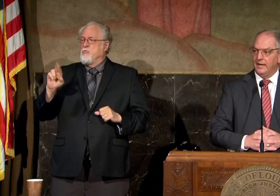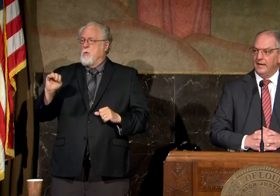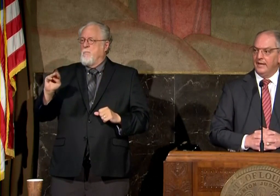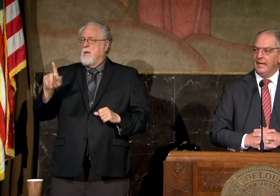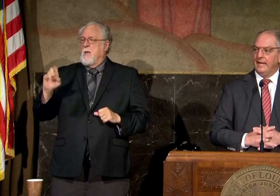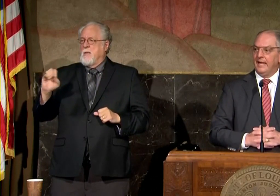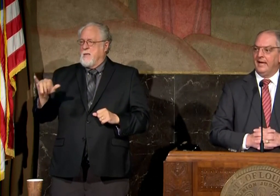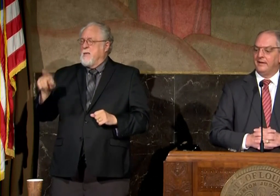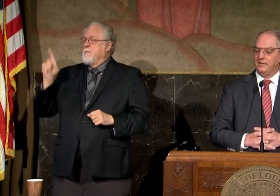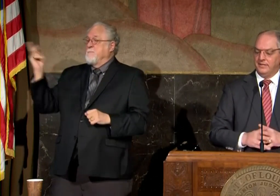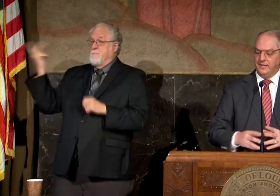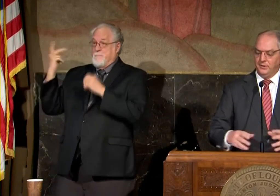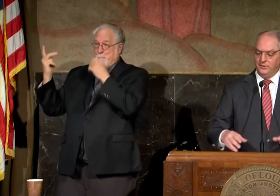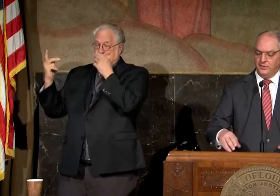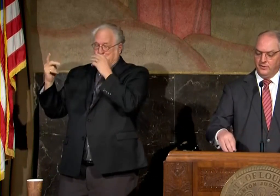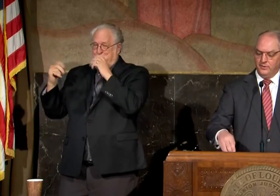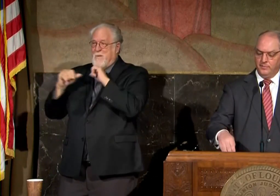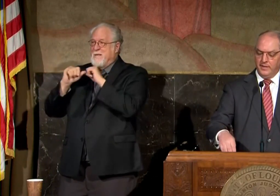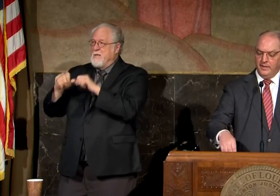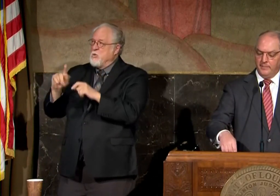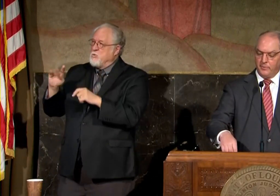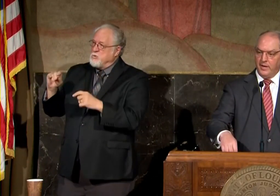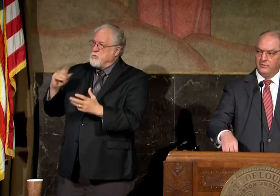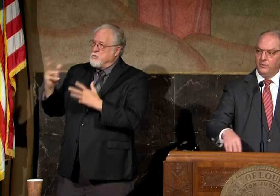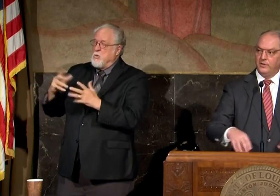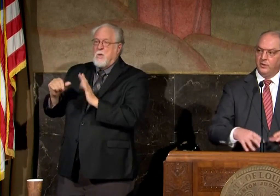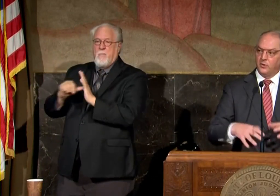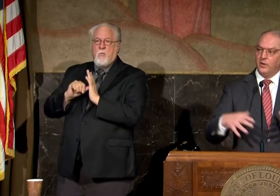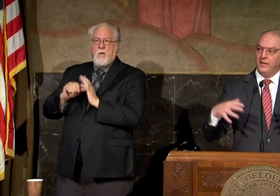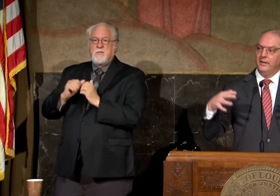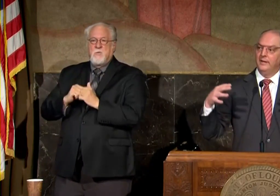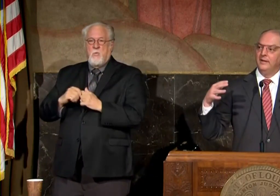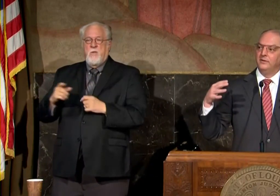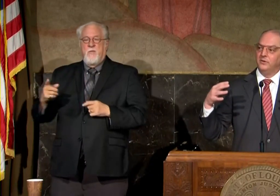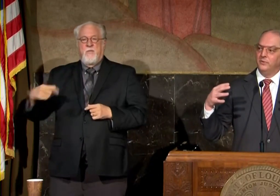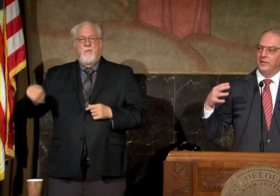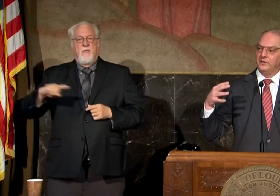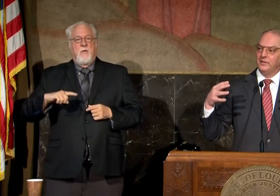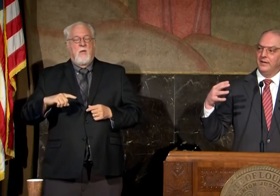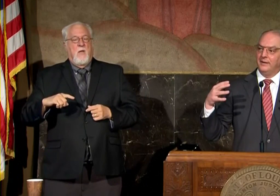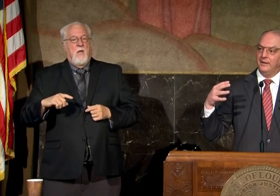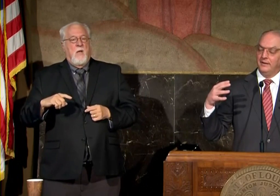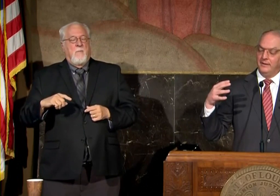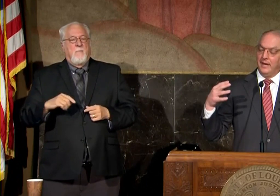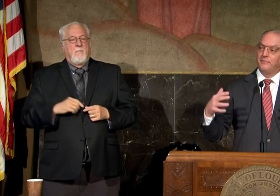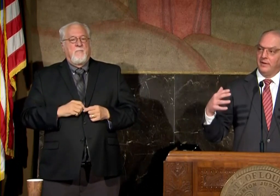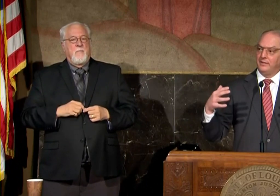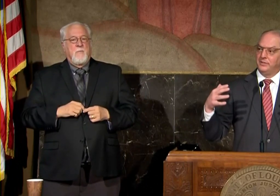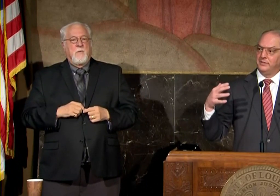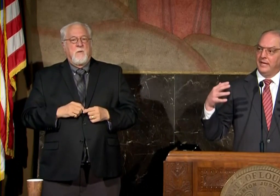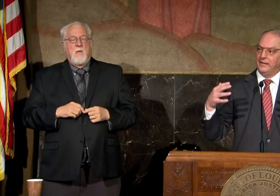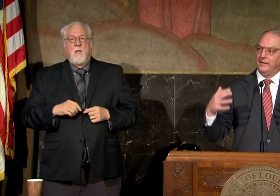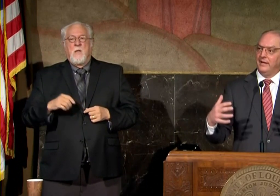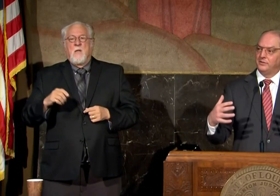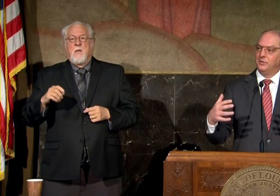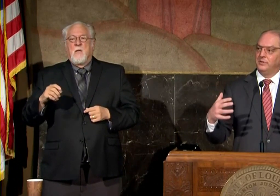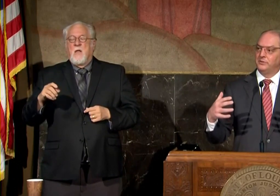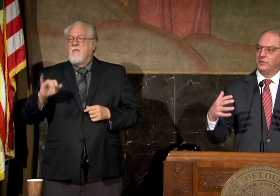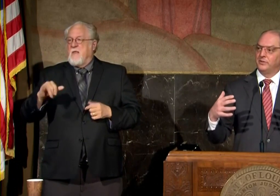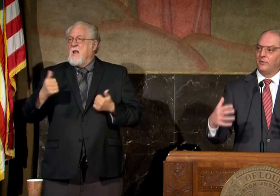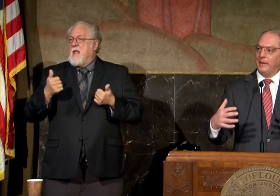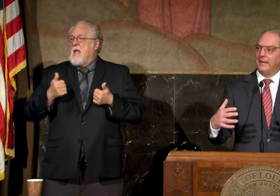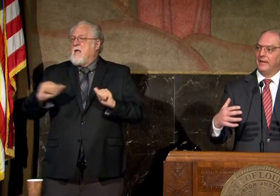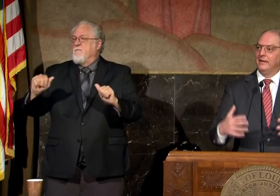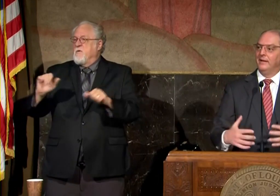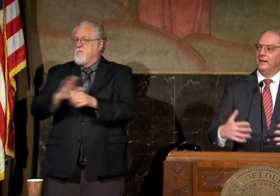and and and and i continue to be impressed with the degree to which uh the effort i should say that our school